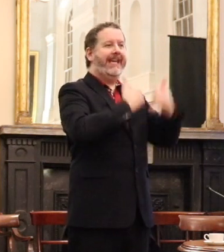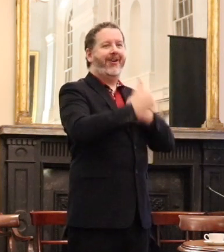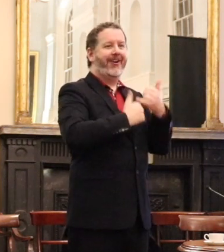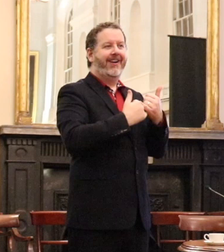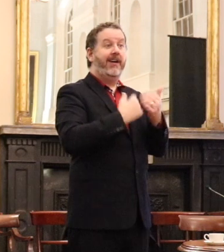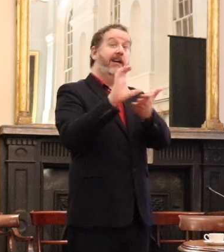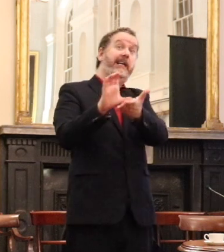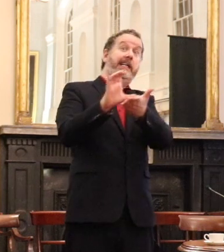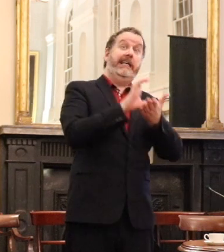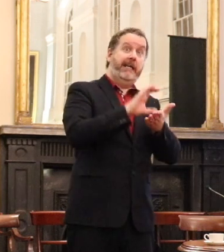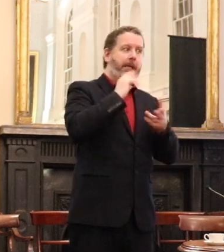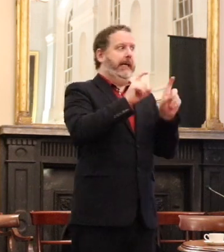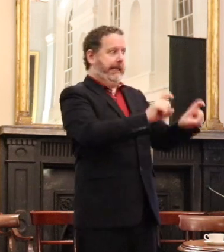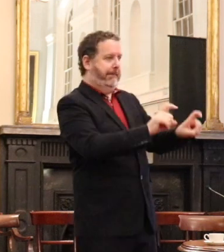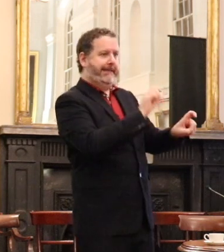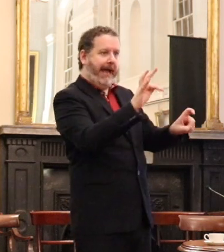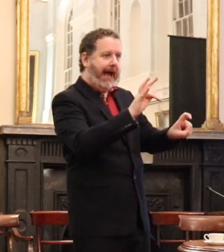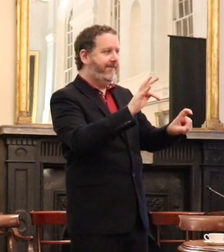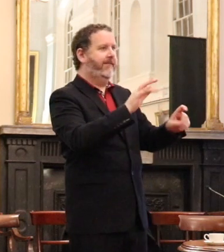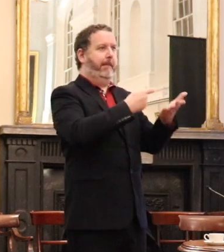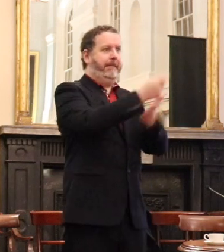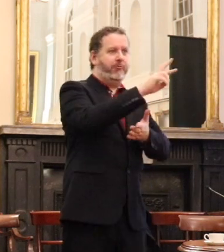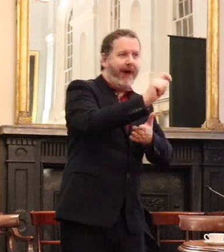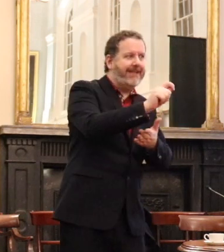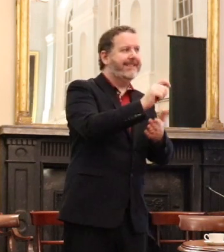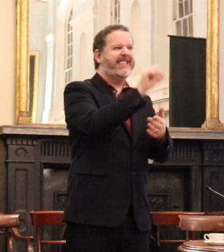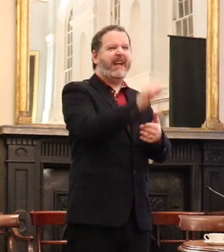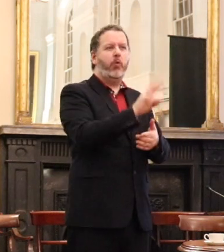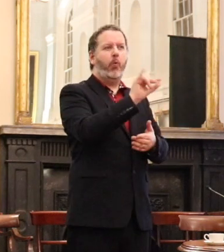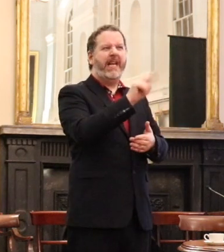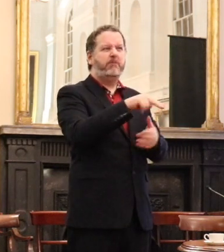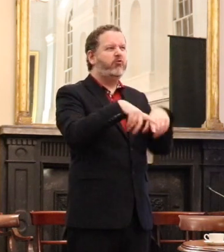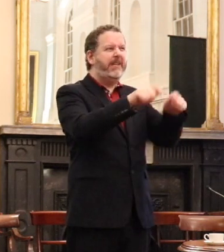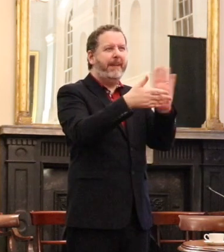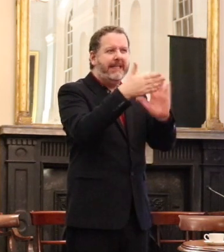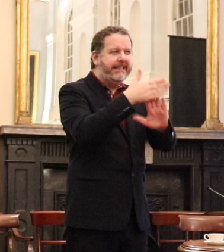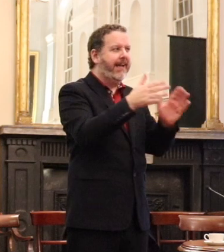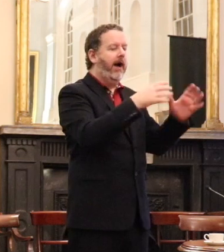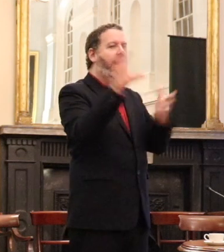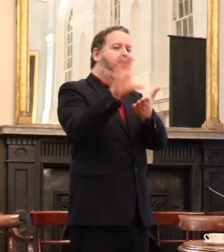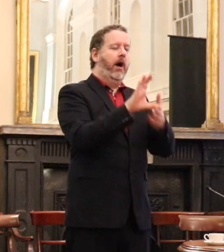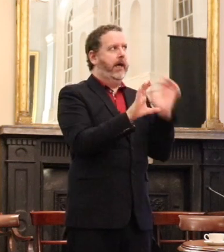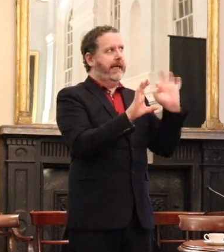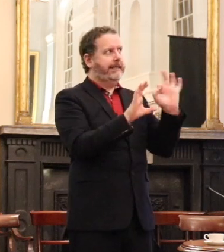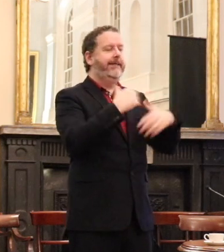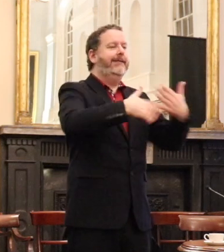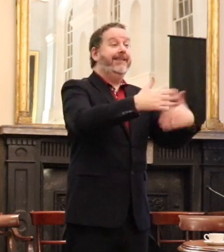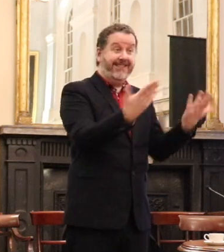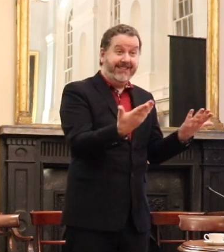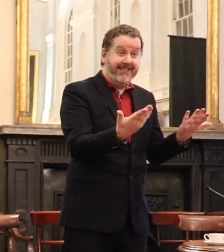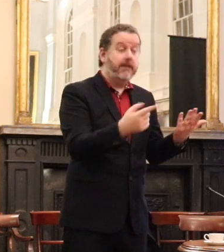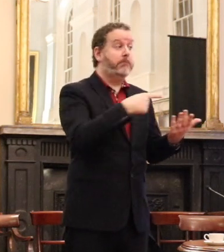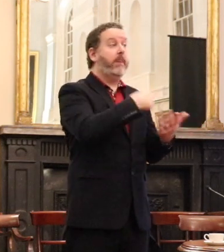to keep the new staff that we had and to pay the rent on Central University. And what was absolutely amazing about Captain Roeckless was